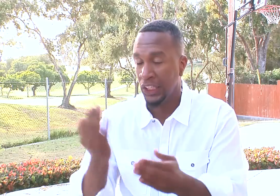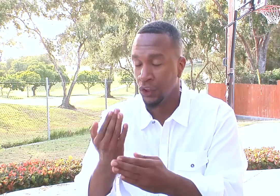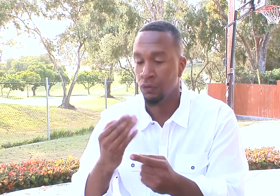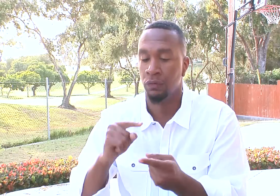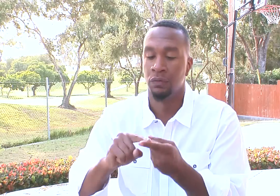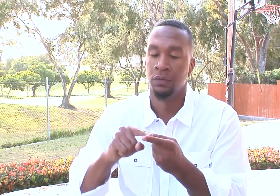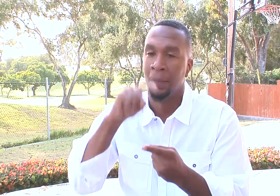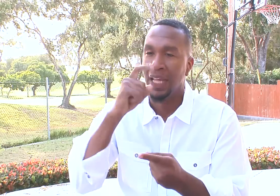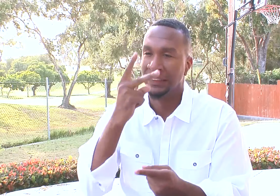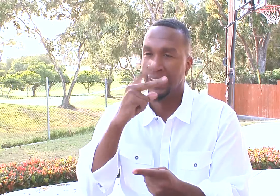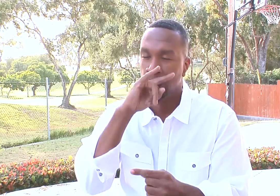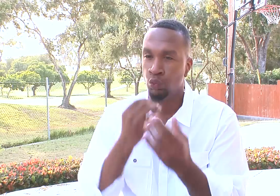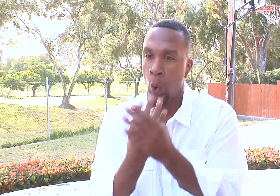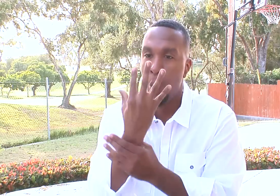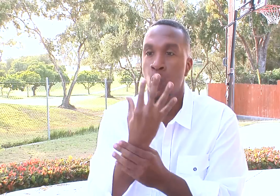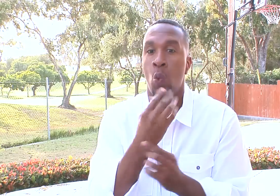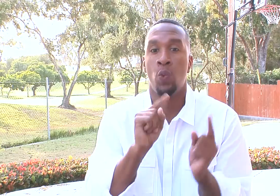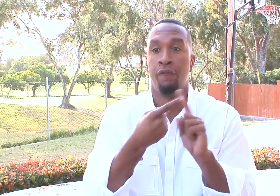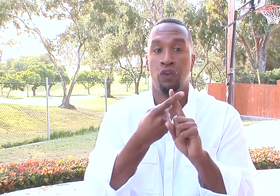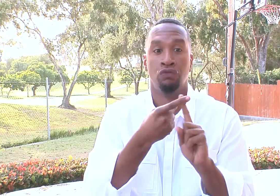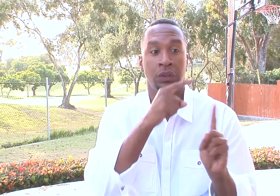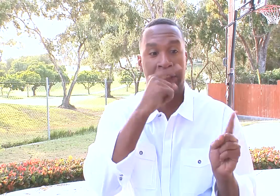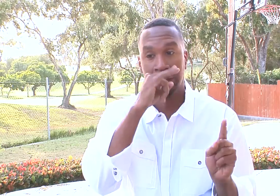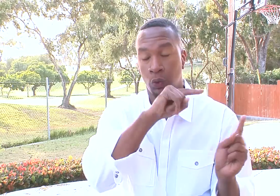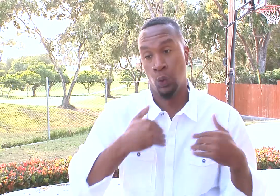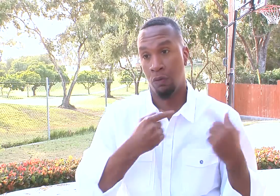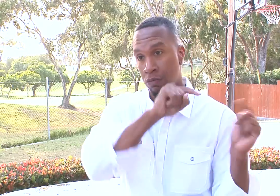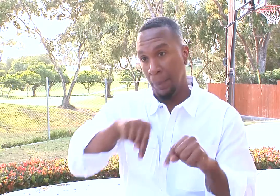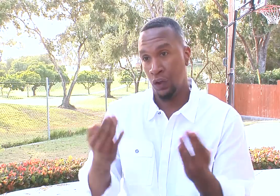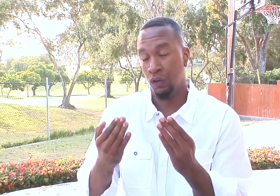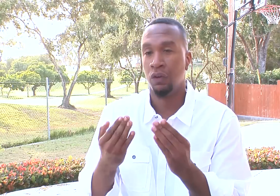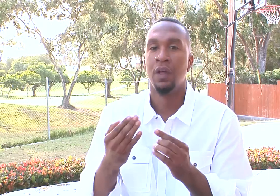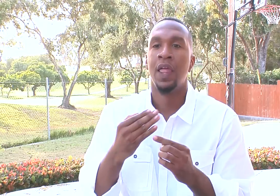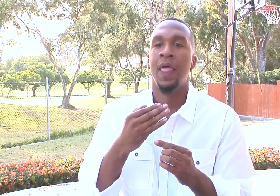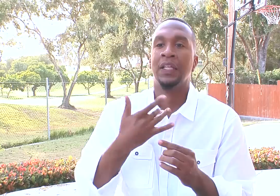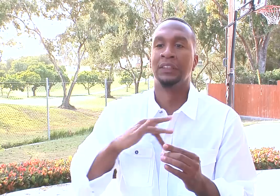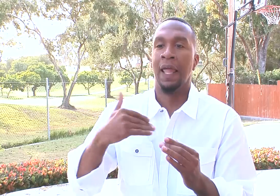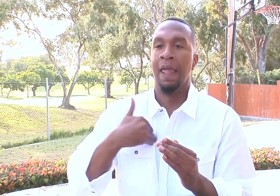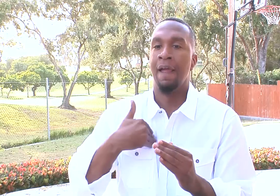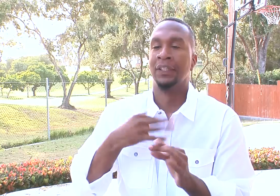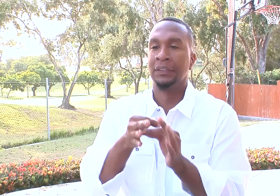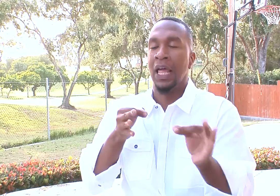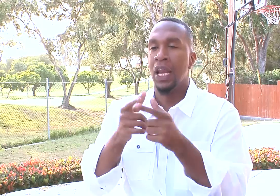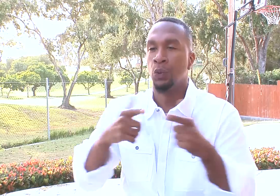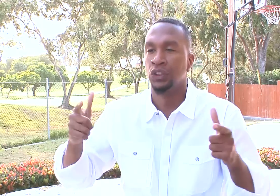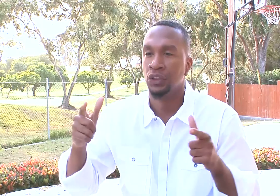Well, I absolutely love working here because I see the kids grow and develop. When the kids first arrive here, some of them have a little bit of delayed